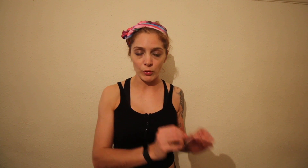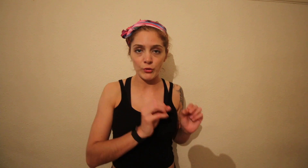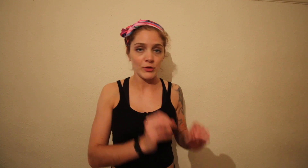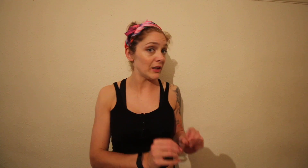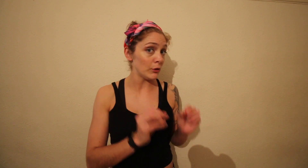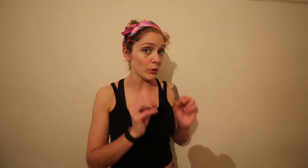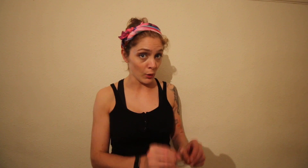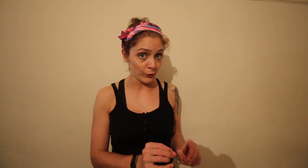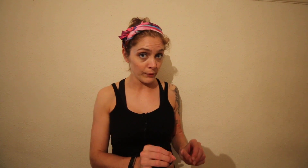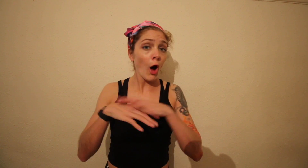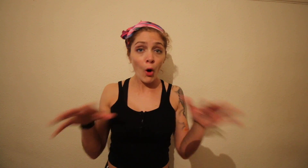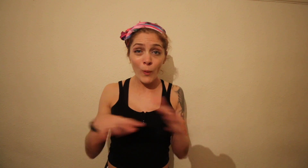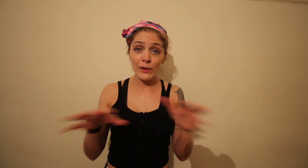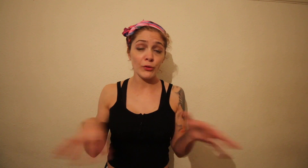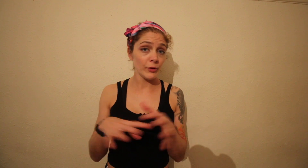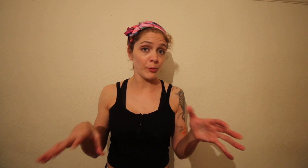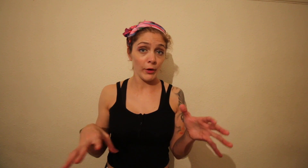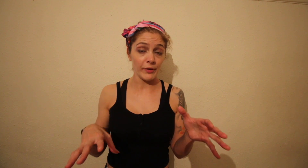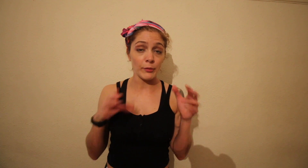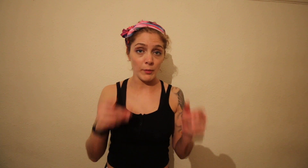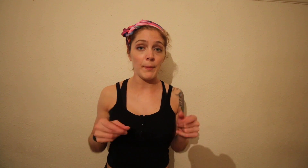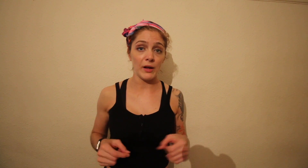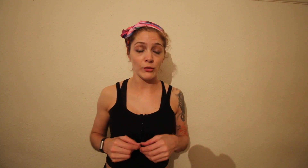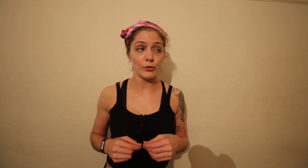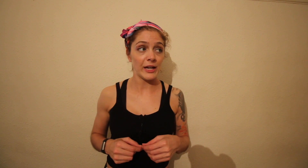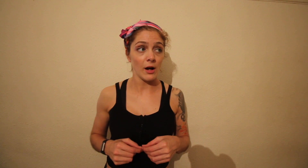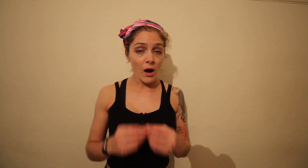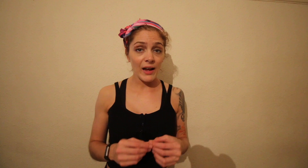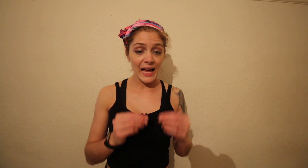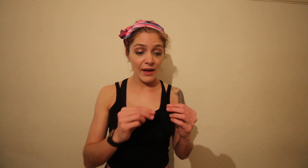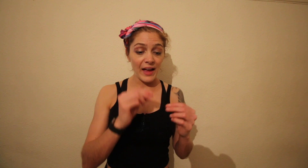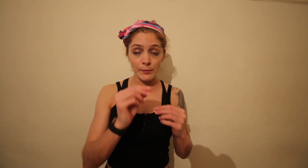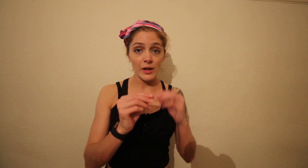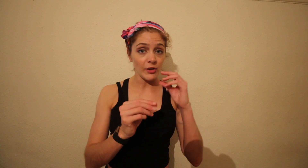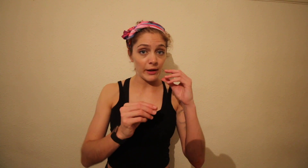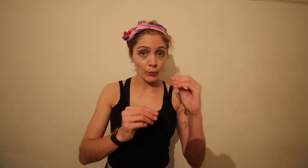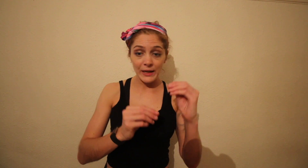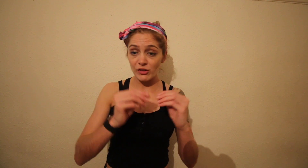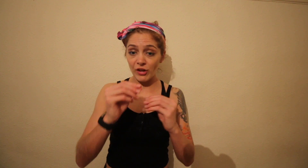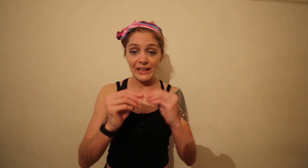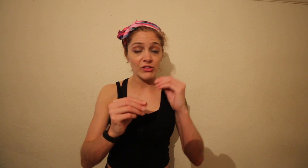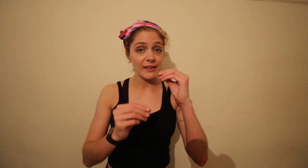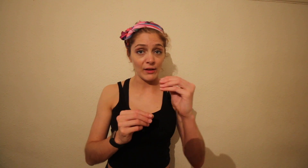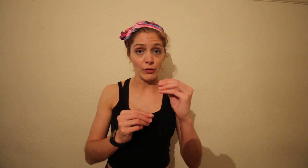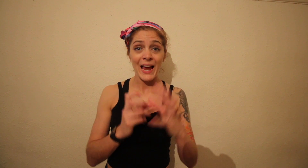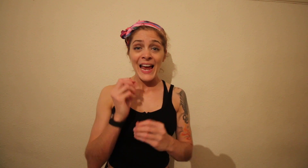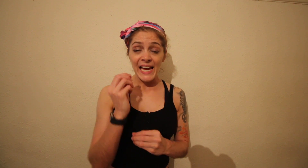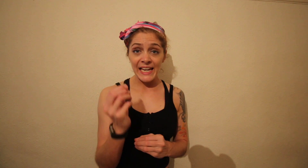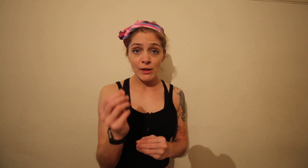want to achieve your goals. The whole way through this process with my personal trainer I have had my diet tweaked, changed etc. He